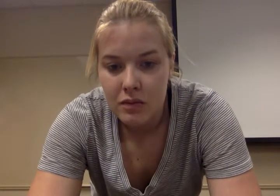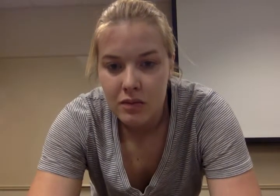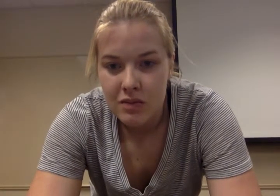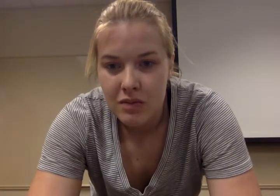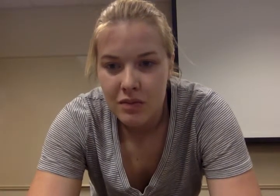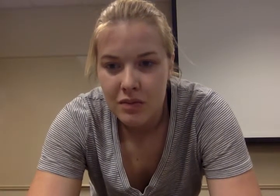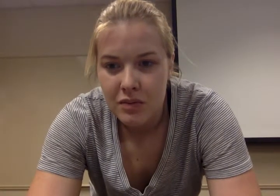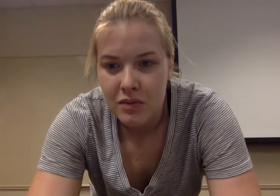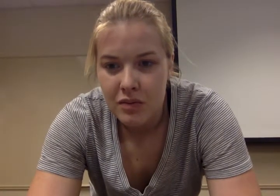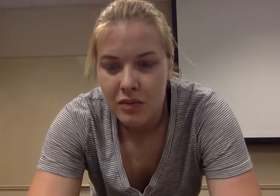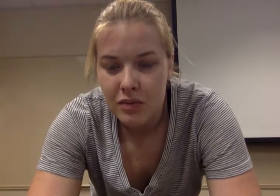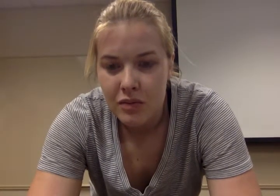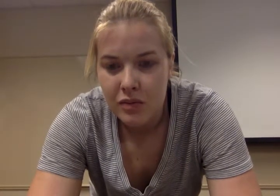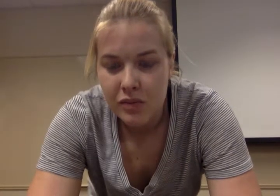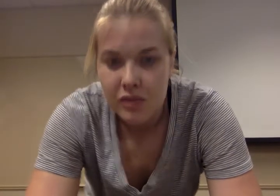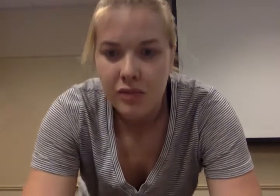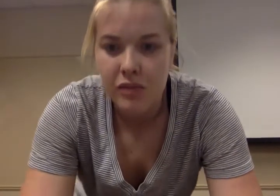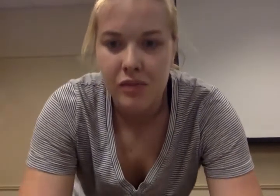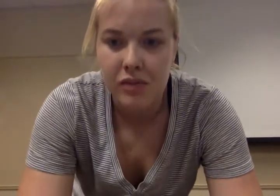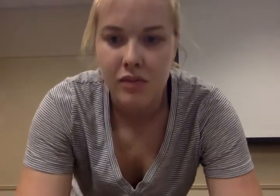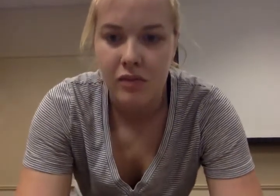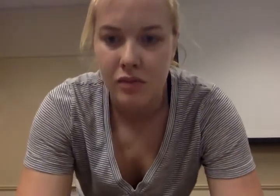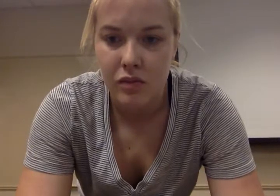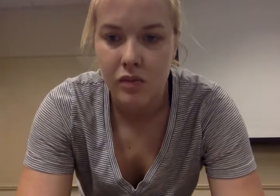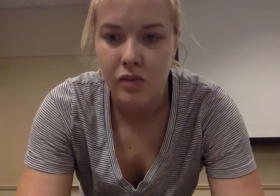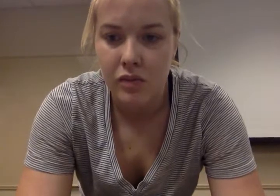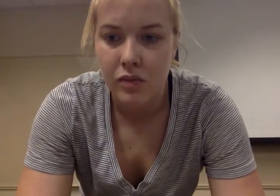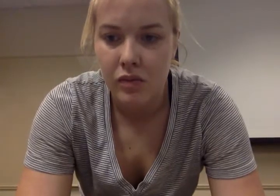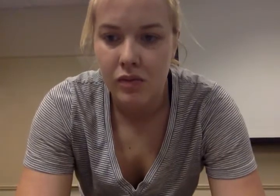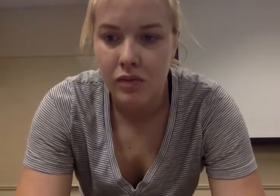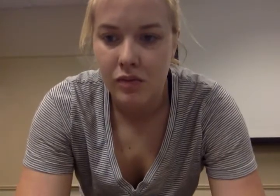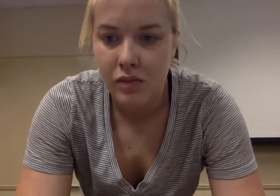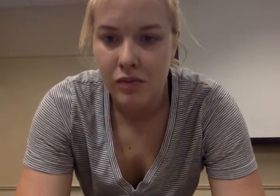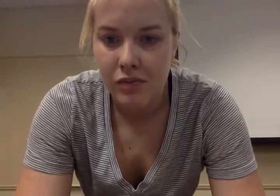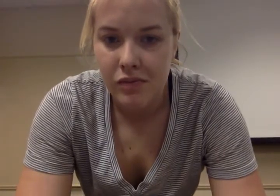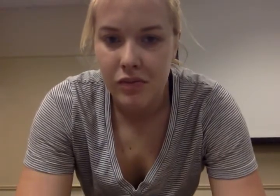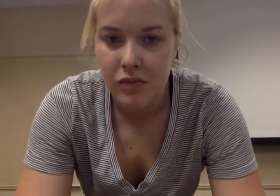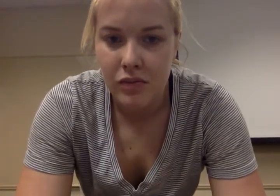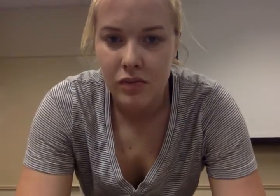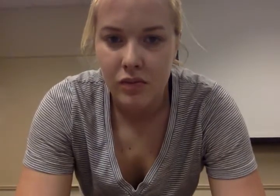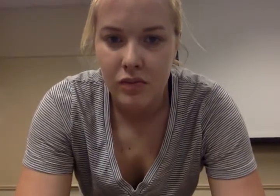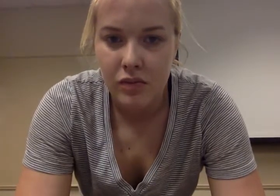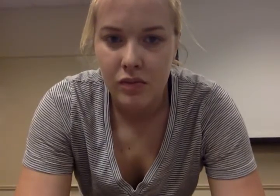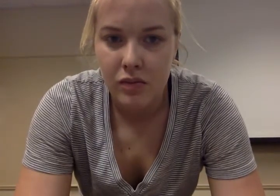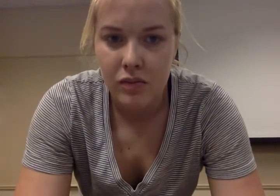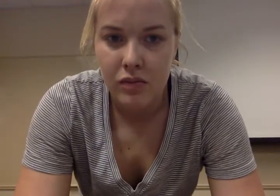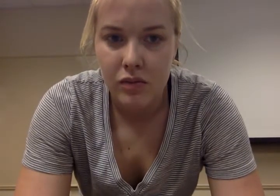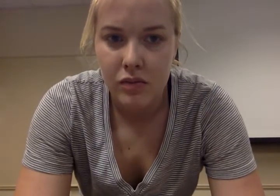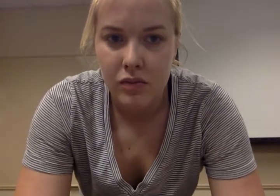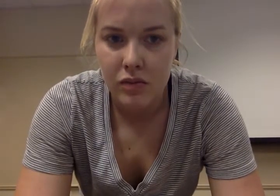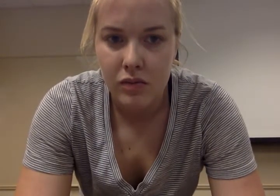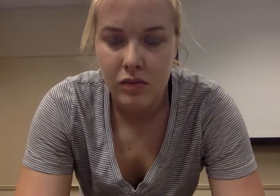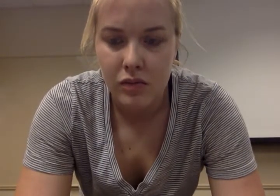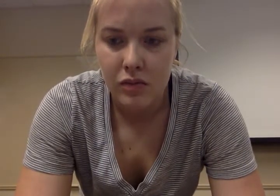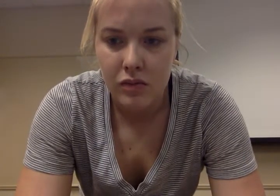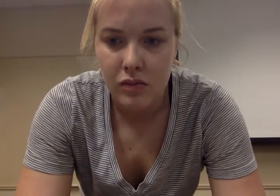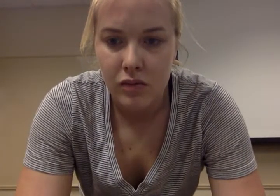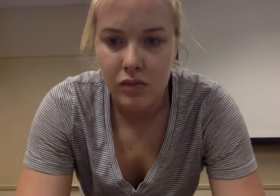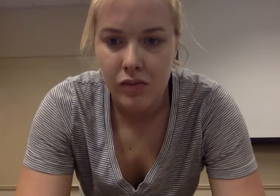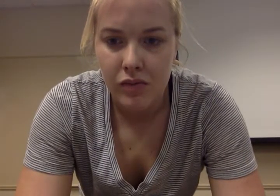periodic table. If, like me, you're wearing a gold ring, it was forged in a supernova explosion. So now the universe is